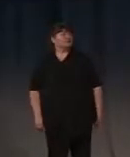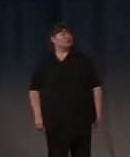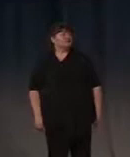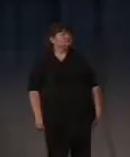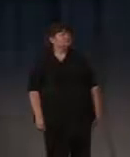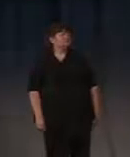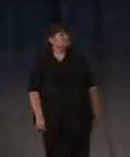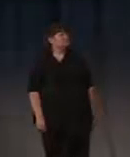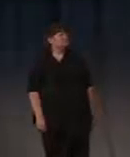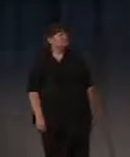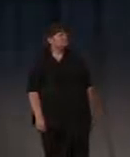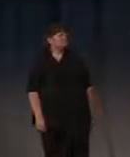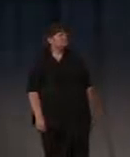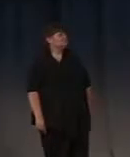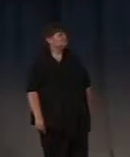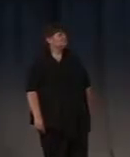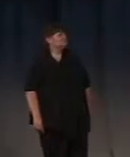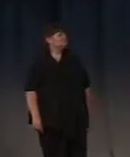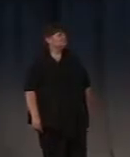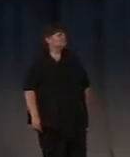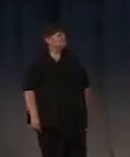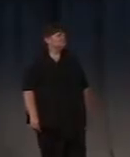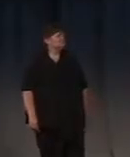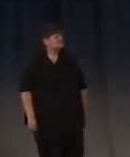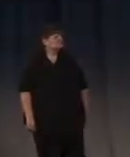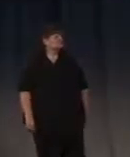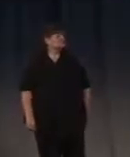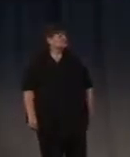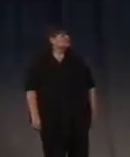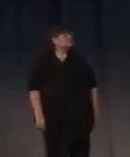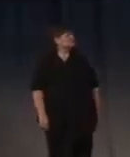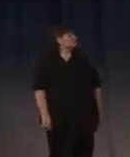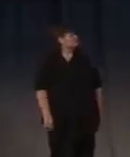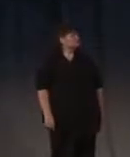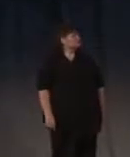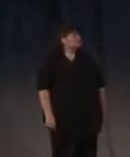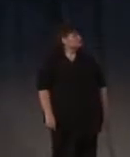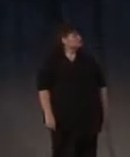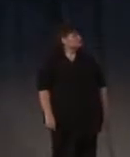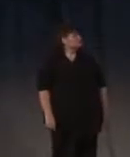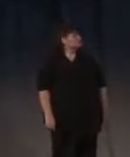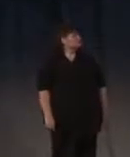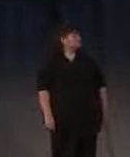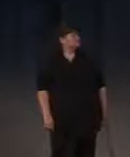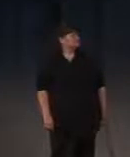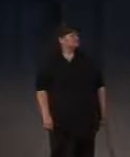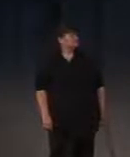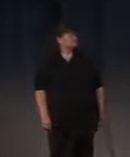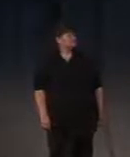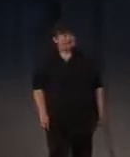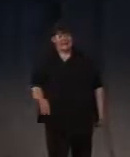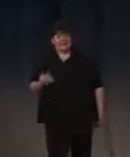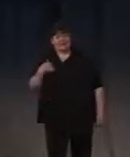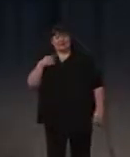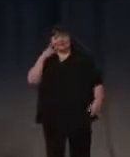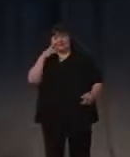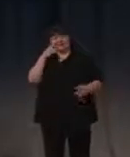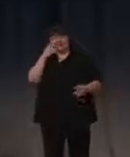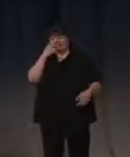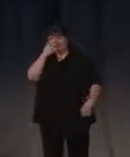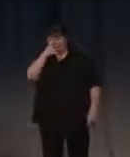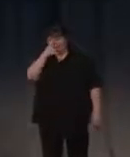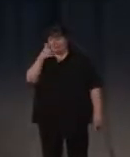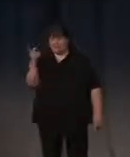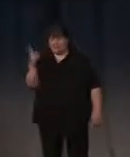It's only one second. We have so many. Okay. Here it is. And I love this kind of super cheesy. Can we put sound